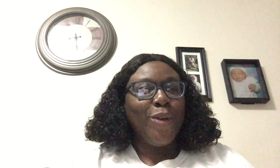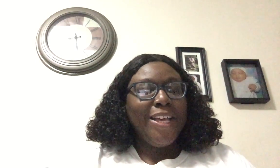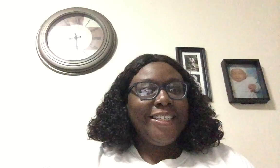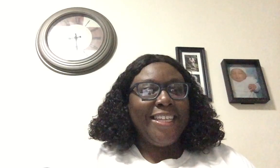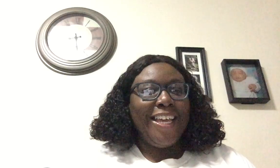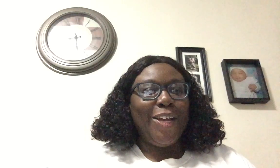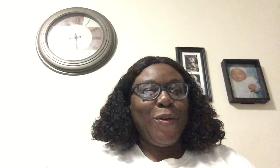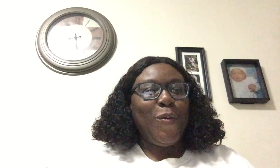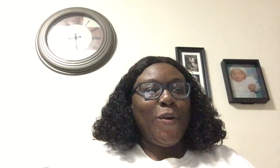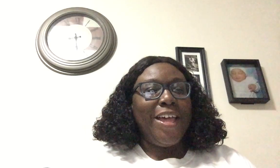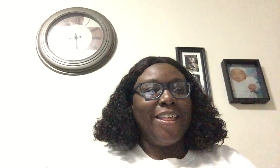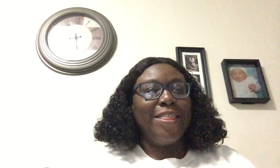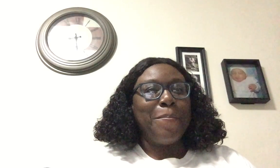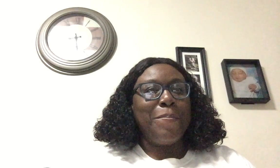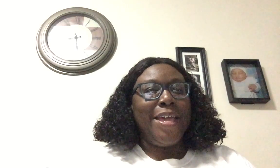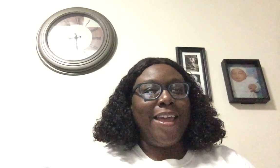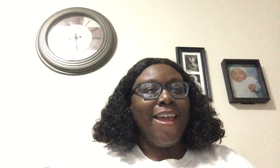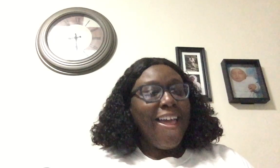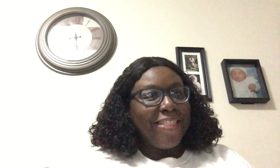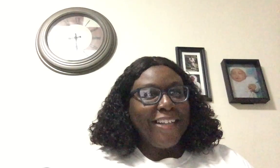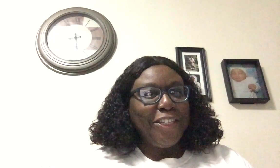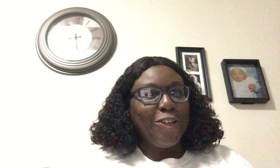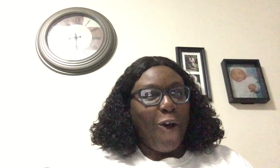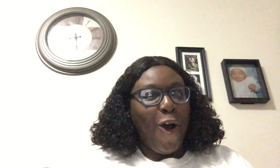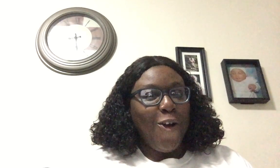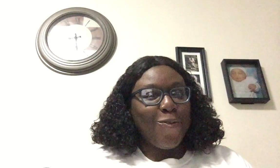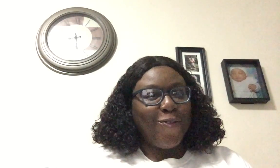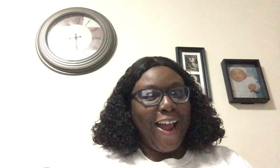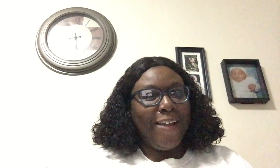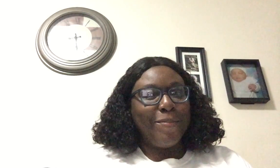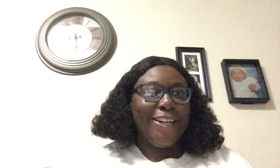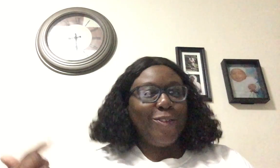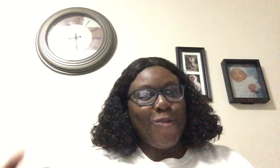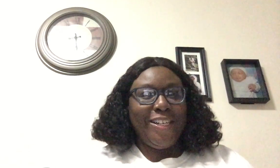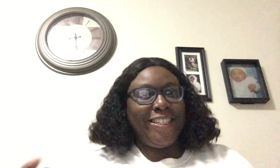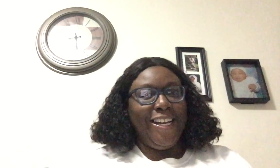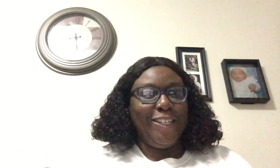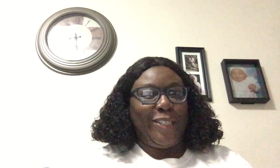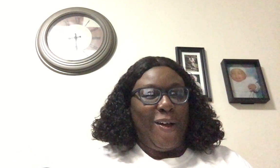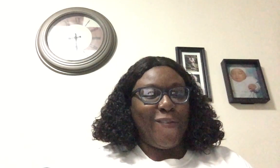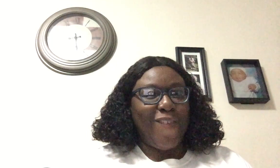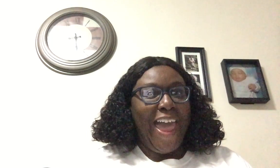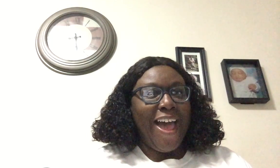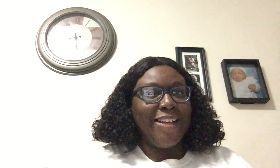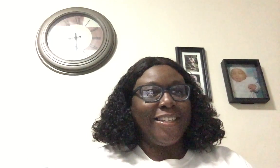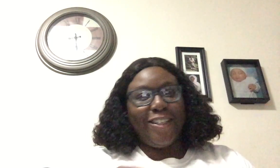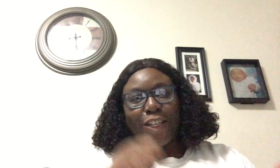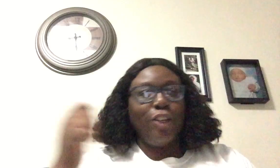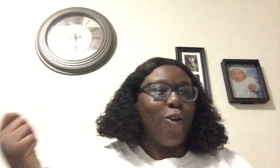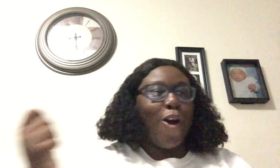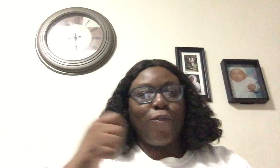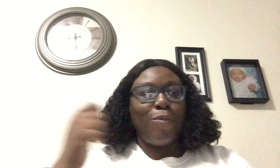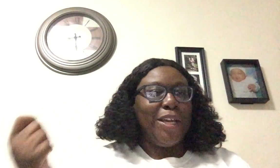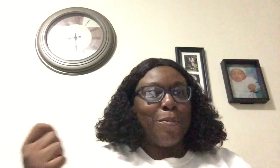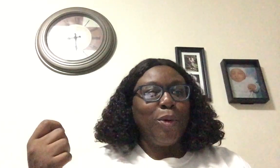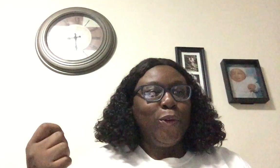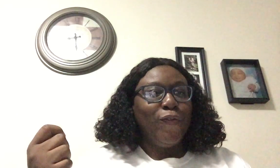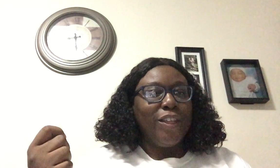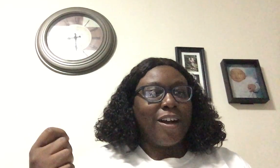sing with me. That's a little hard, right? Because we want to sing the song fast and it's a little hard for me to move the